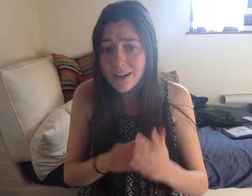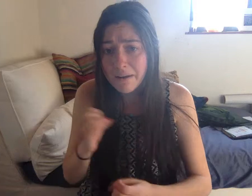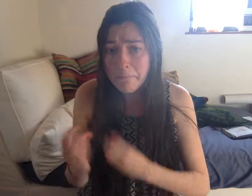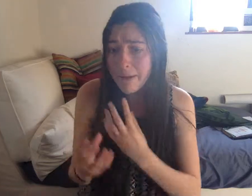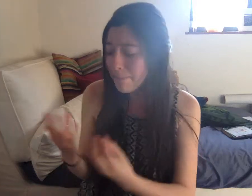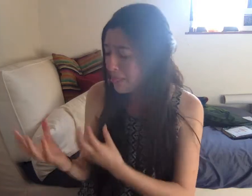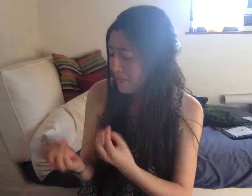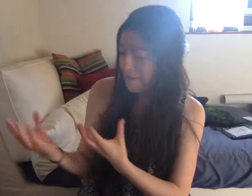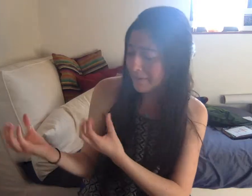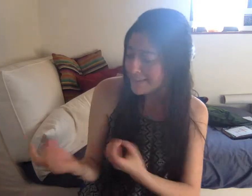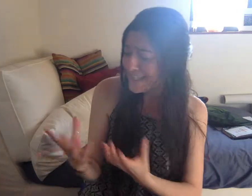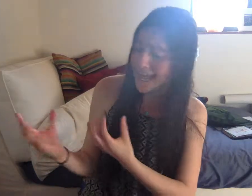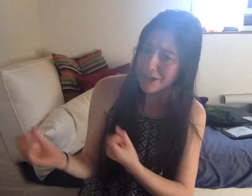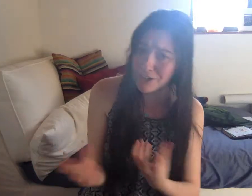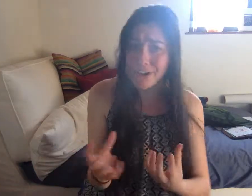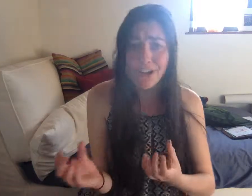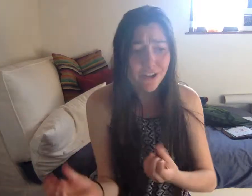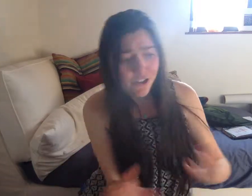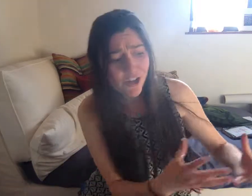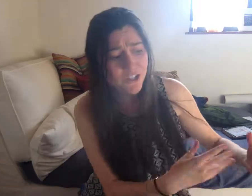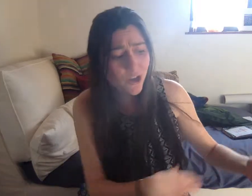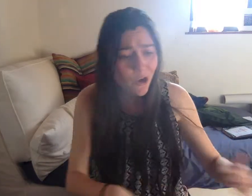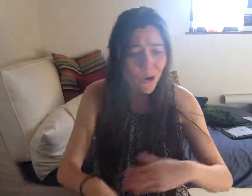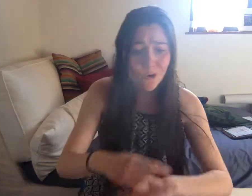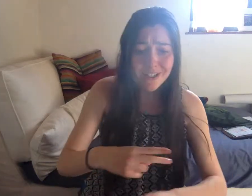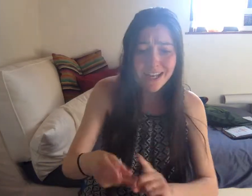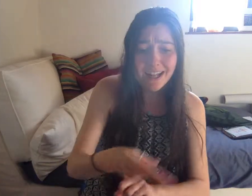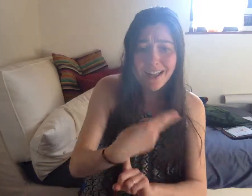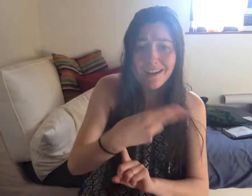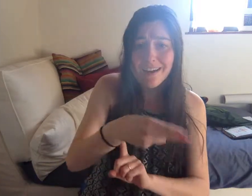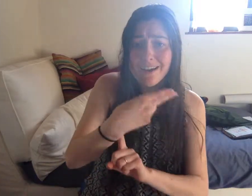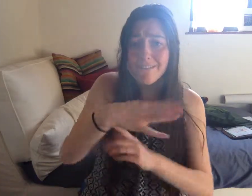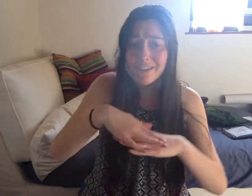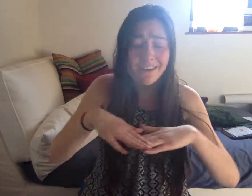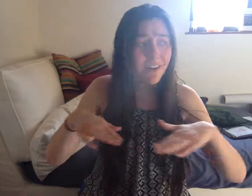Marble lines scattered all across the hotel floor.